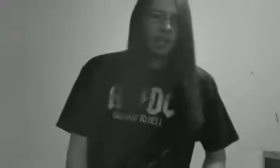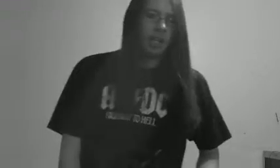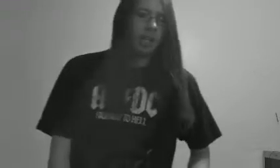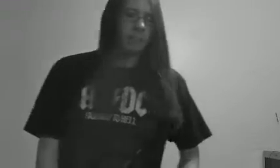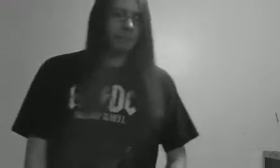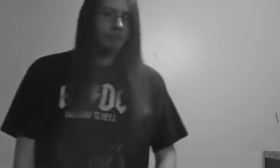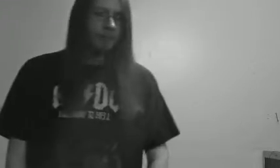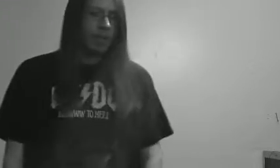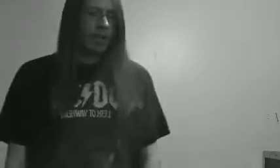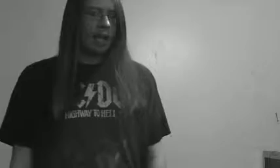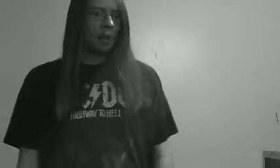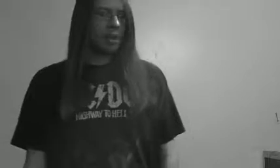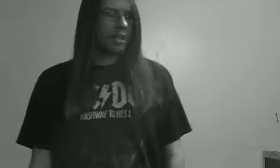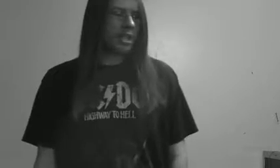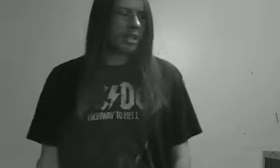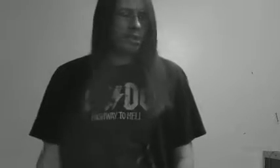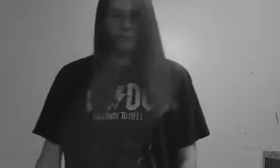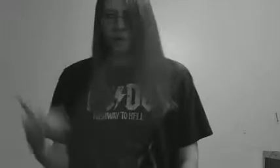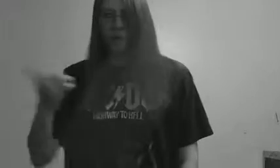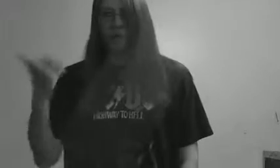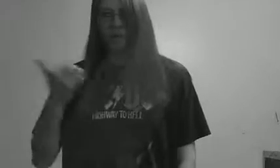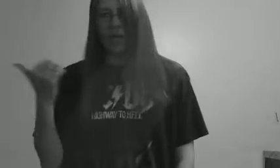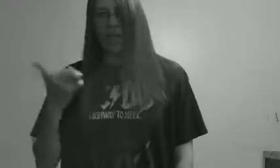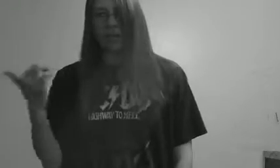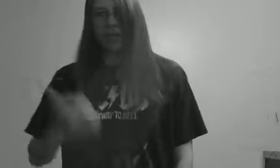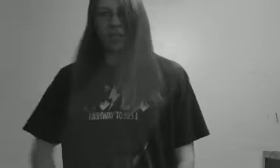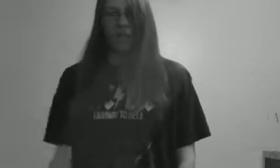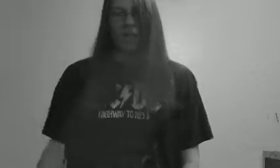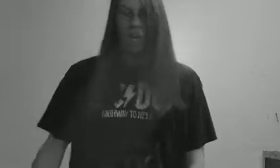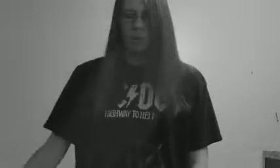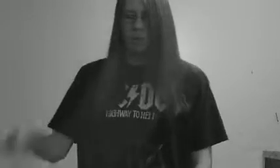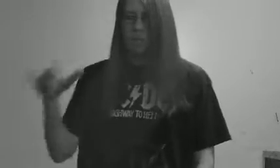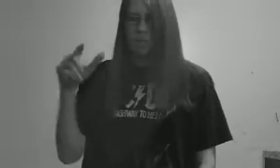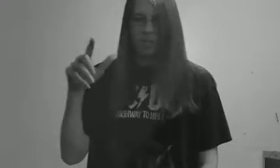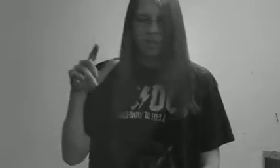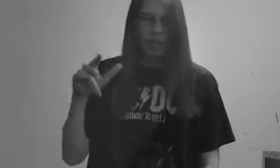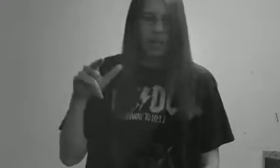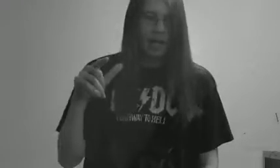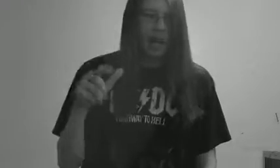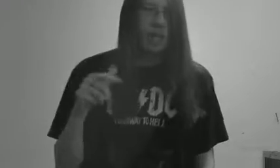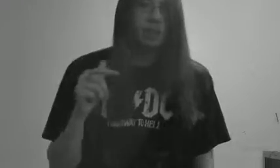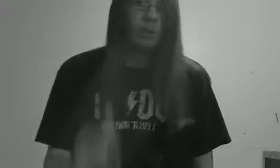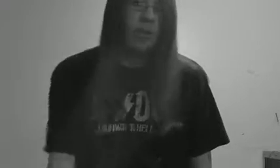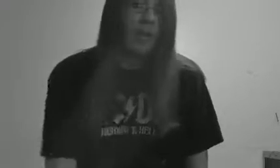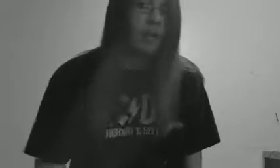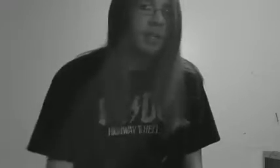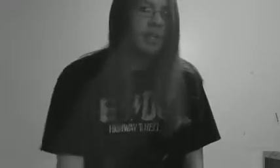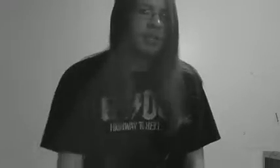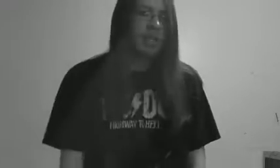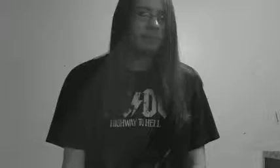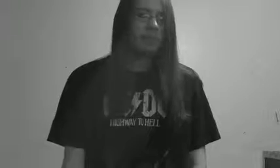I want to, for the email address, I want to tell you that I do now accept